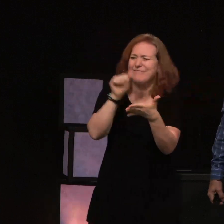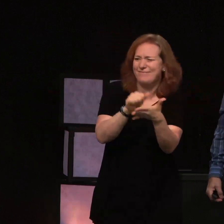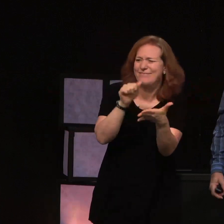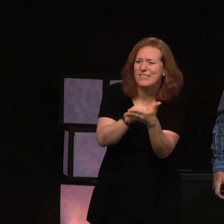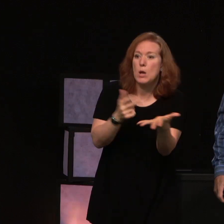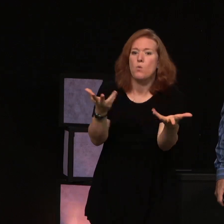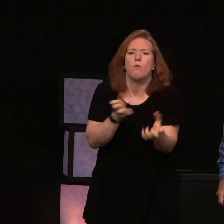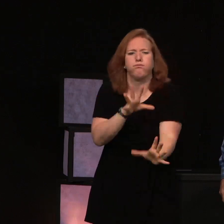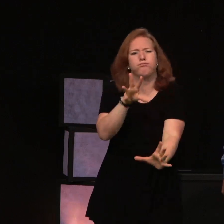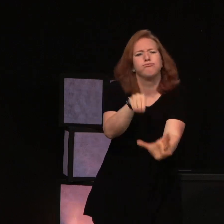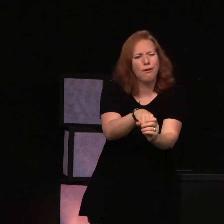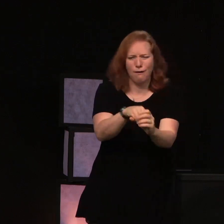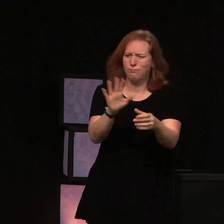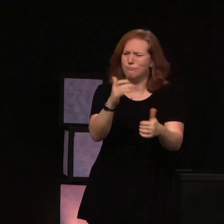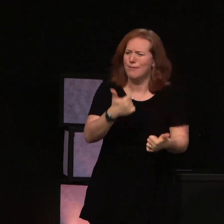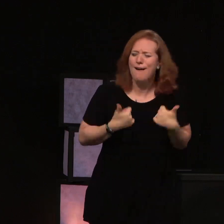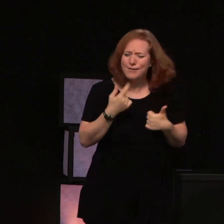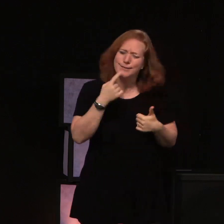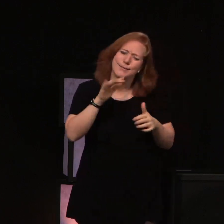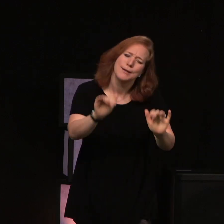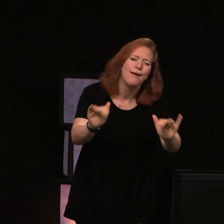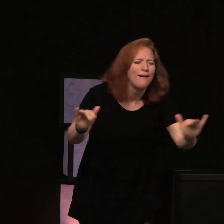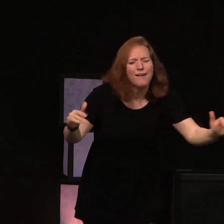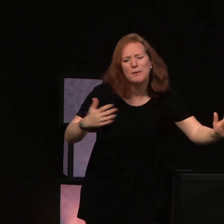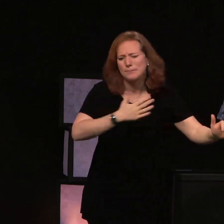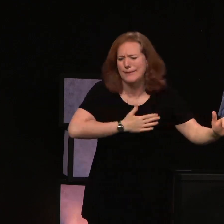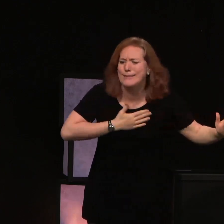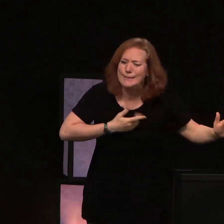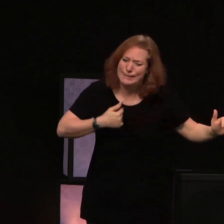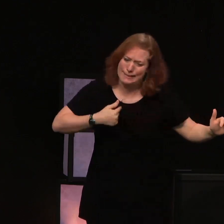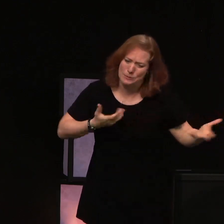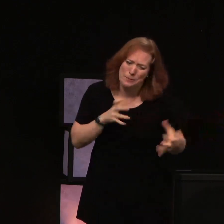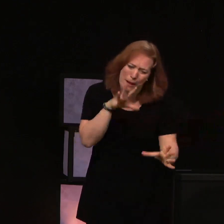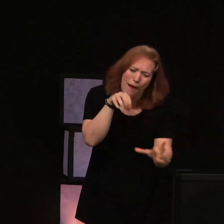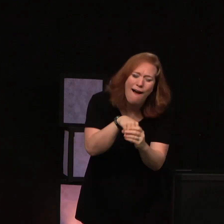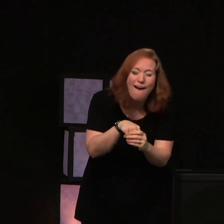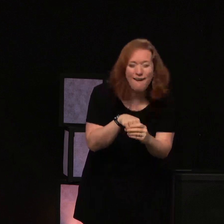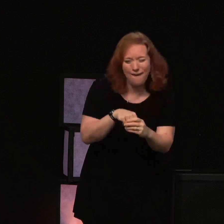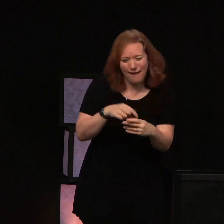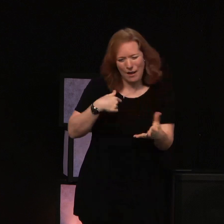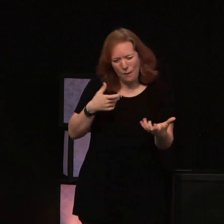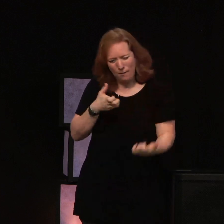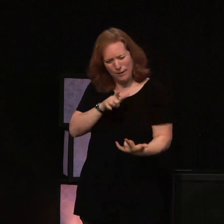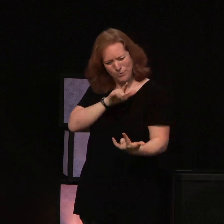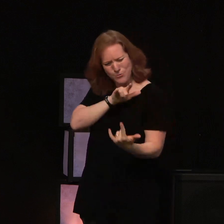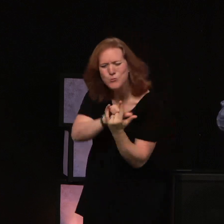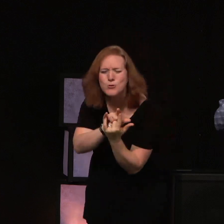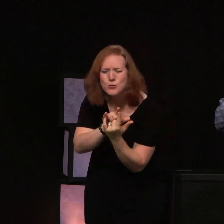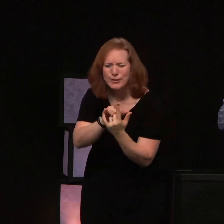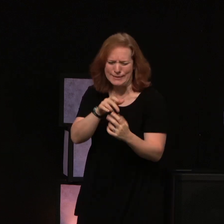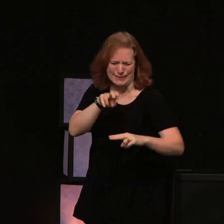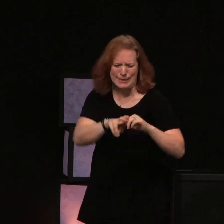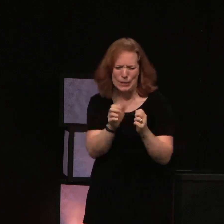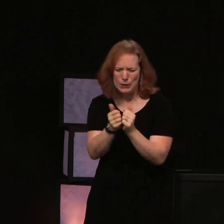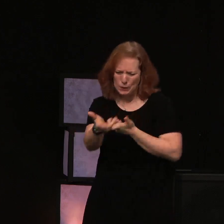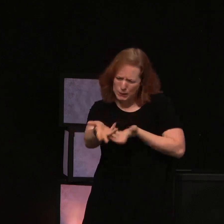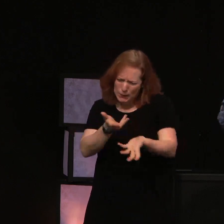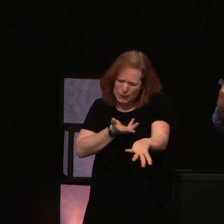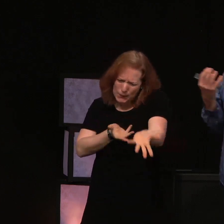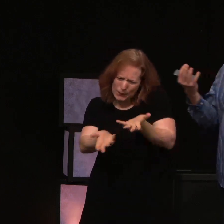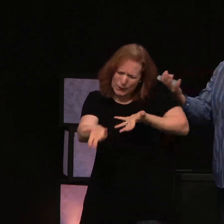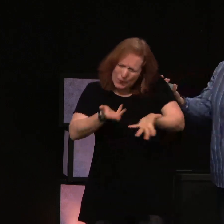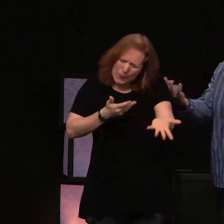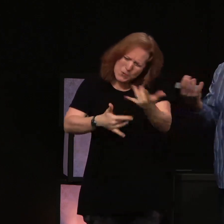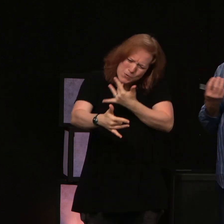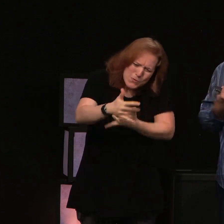heart's door. Calling out to us. That's how passionate he is to be inside, to sit down at our table, in our heart, to